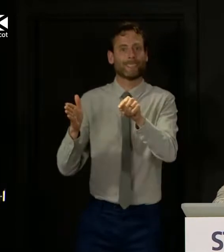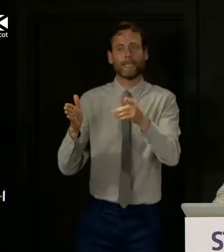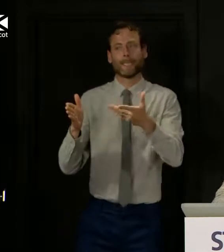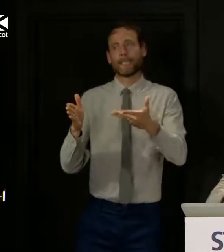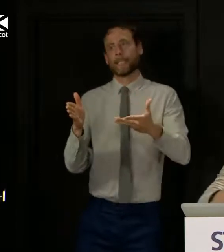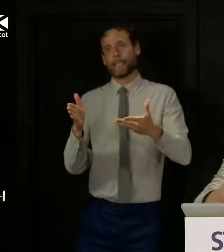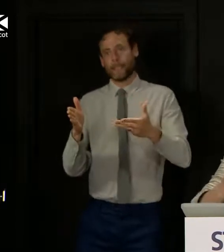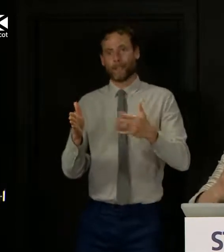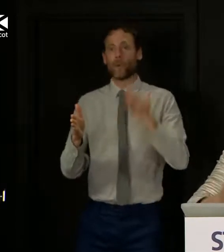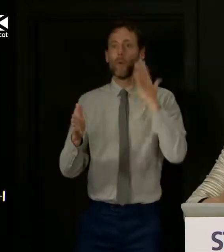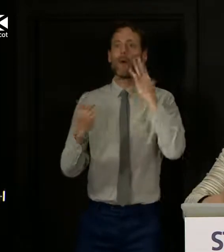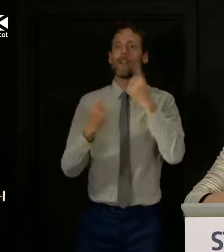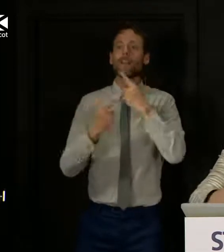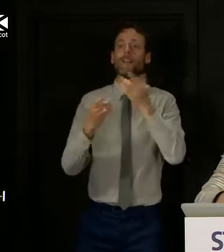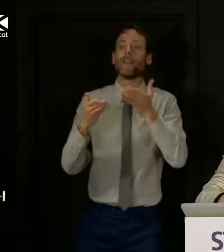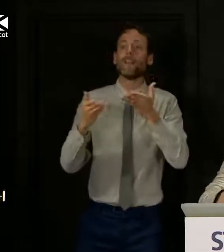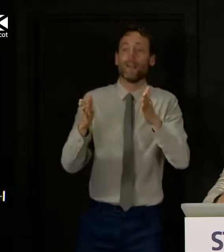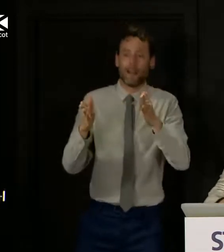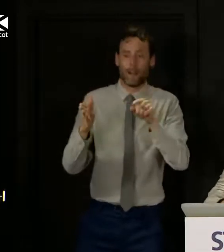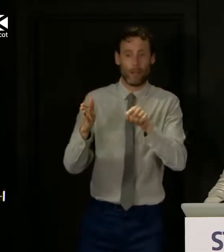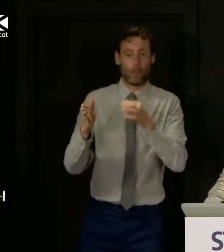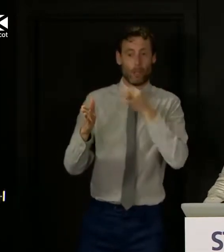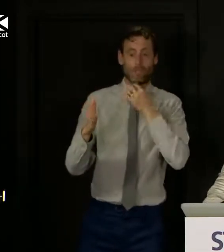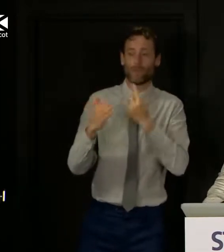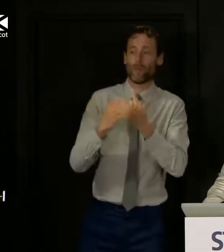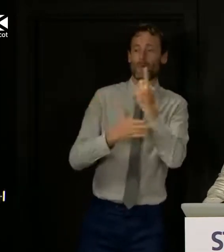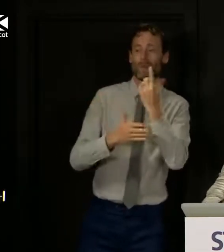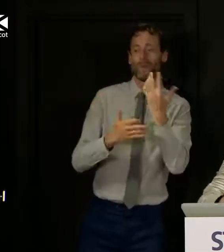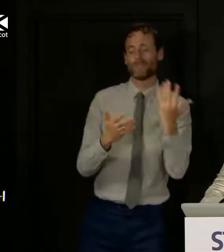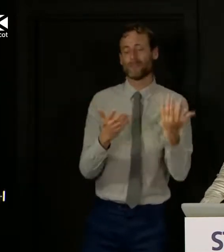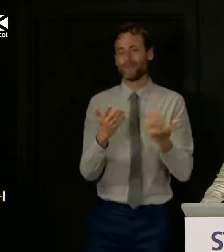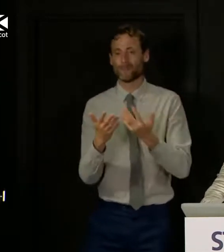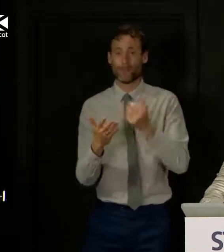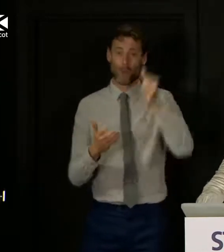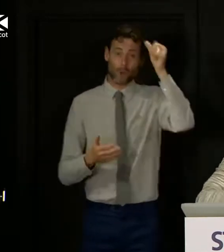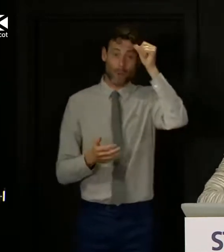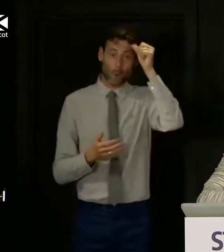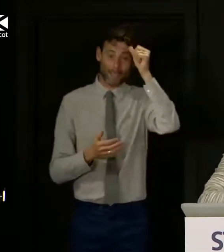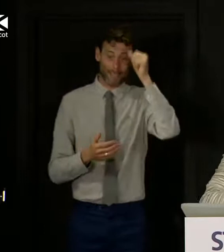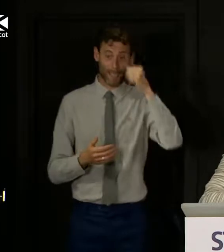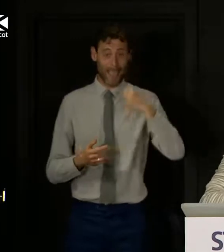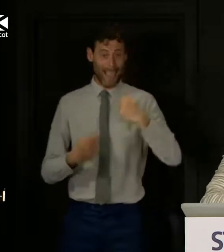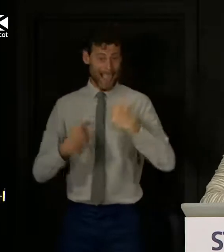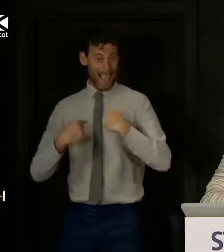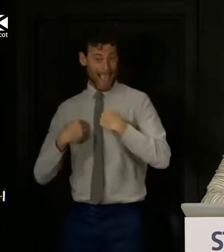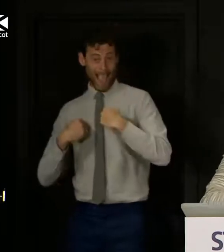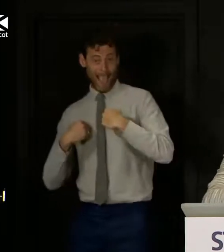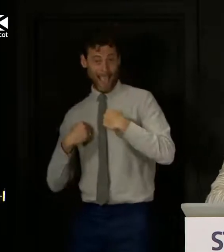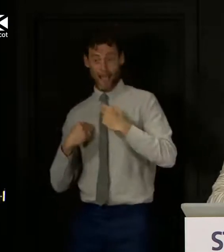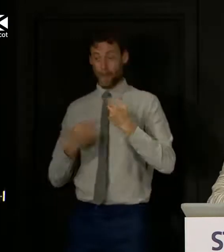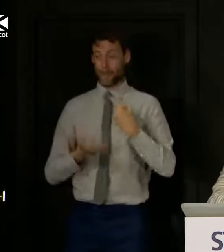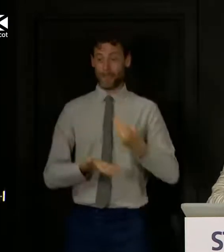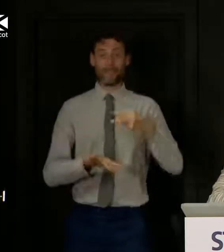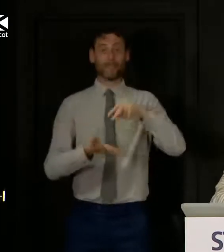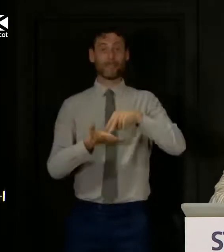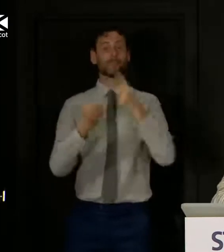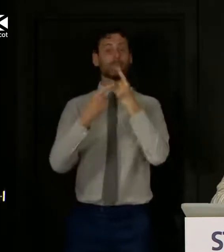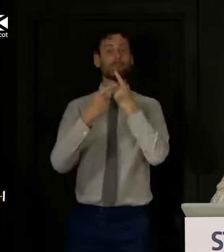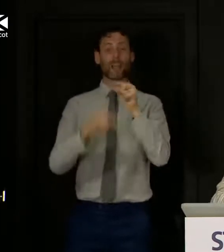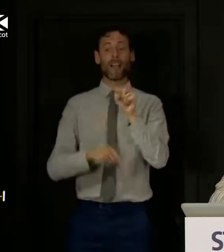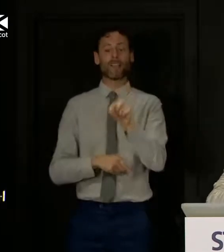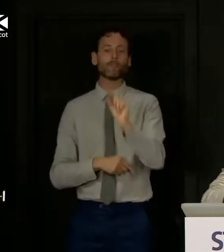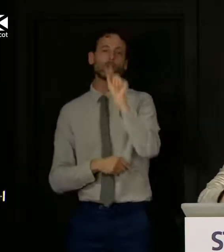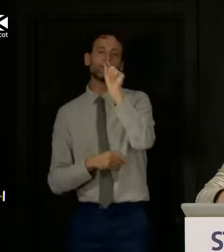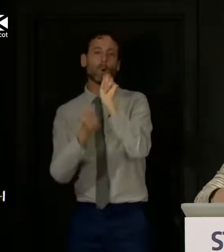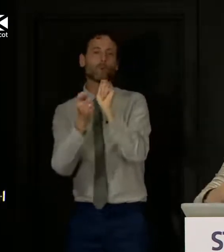changes and there are risks that come from the knowledge that what I might stand up here and announce as minimal